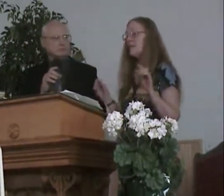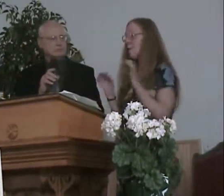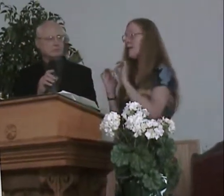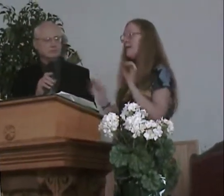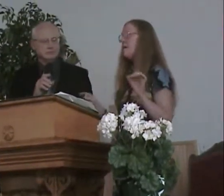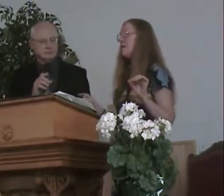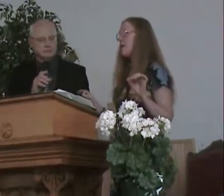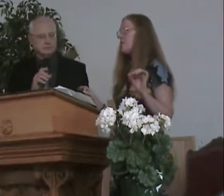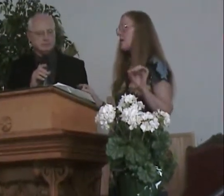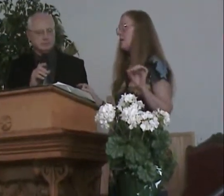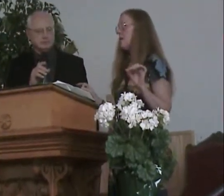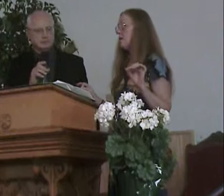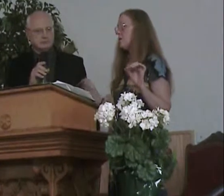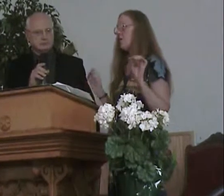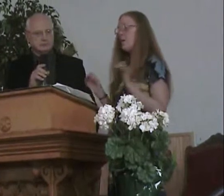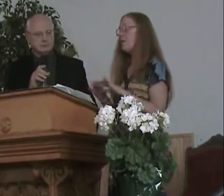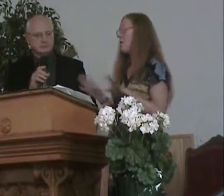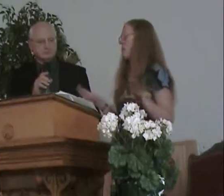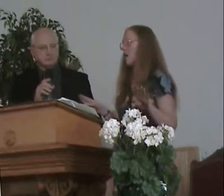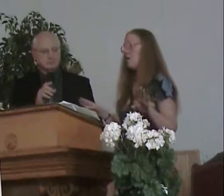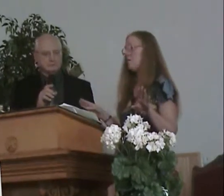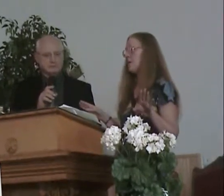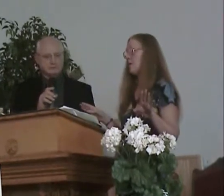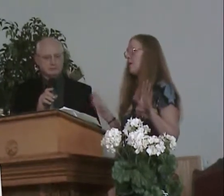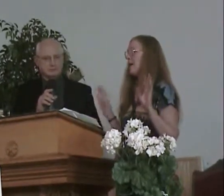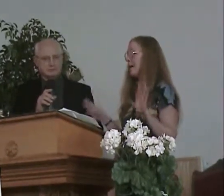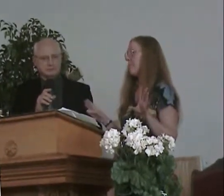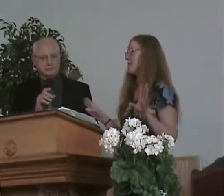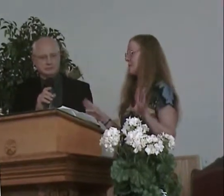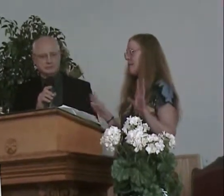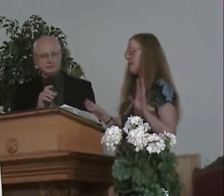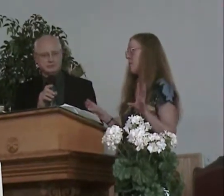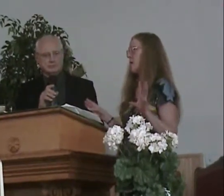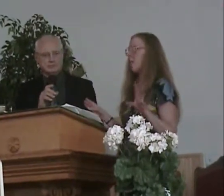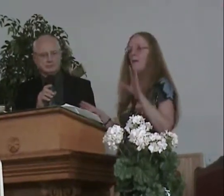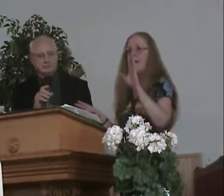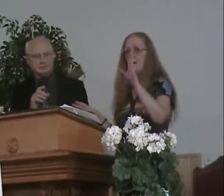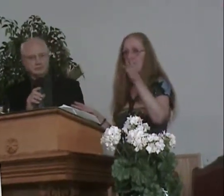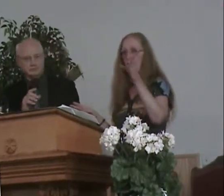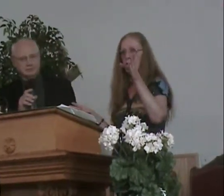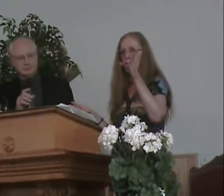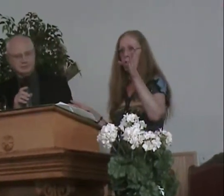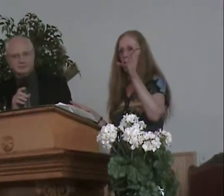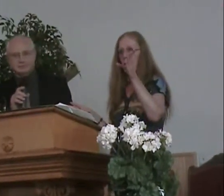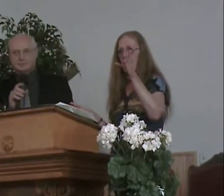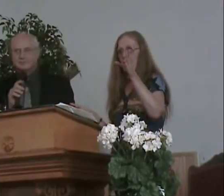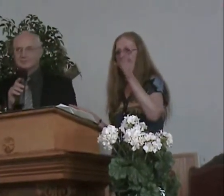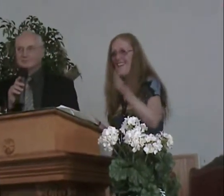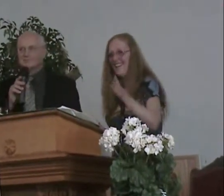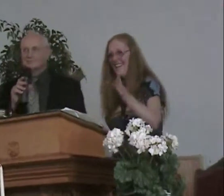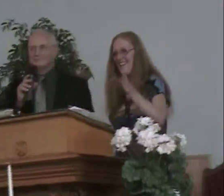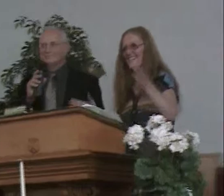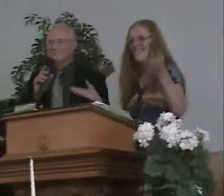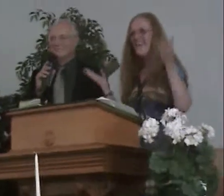also going to, it's only an introduction. Don't think you're going to walk home and say, okay, I've got to give salad bowl all back, Melissa. So,